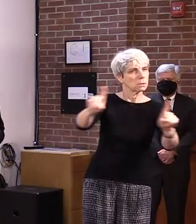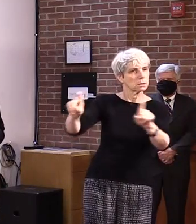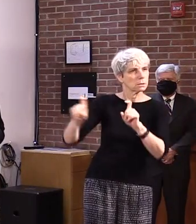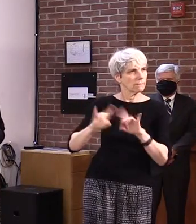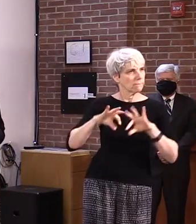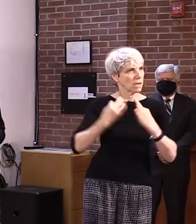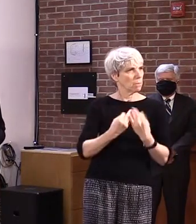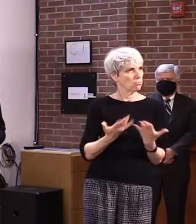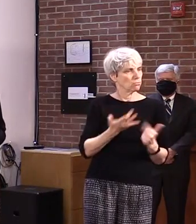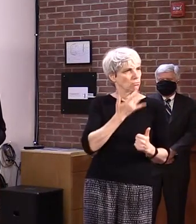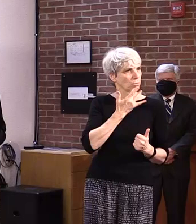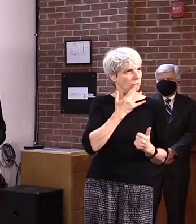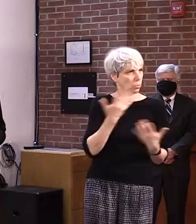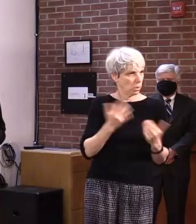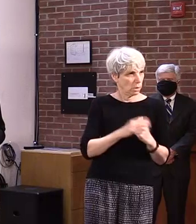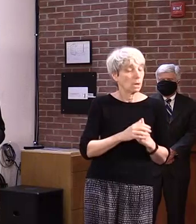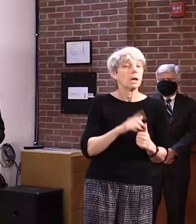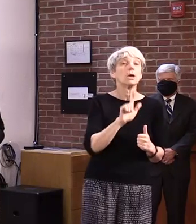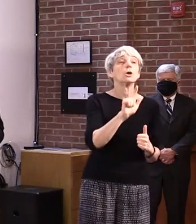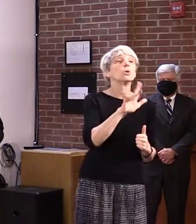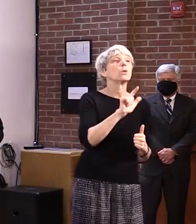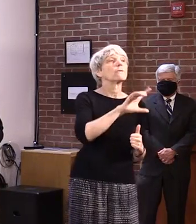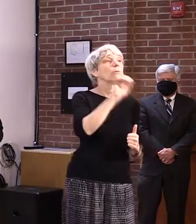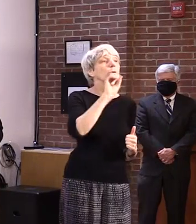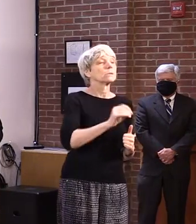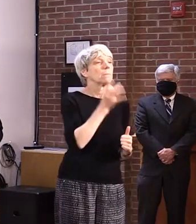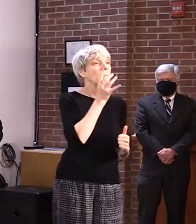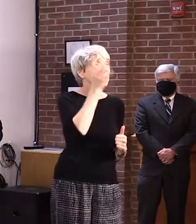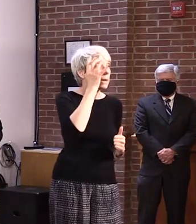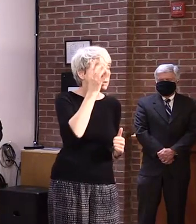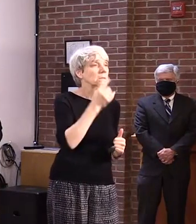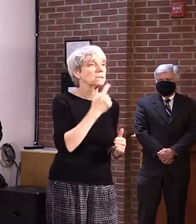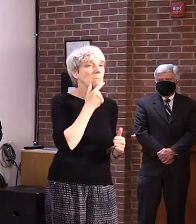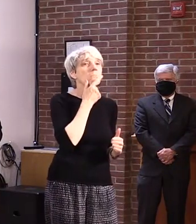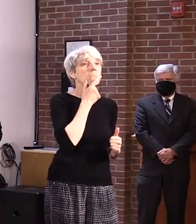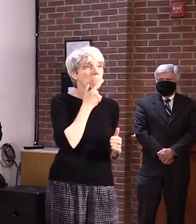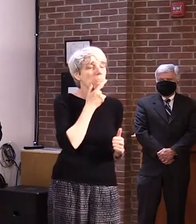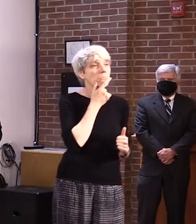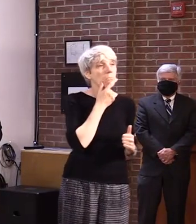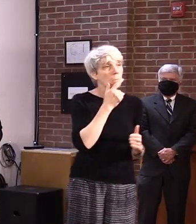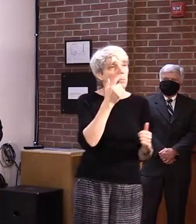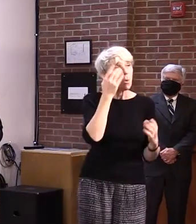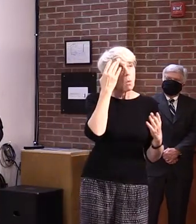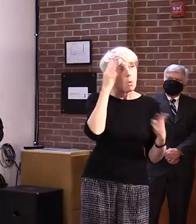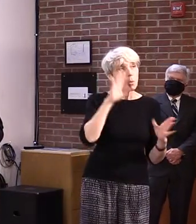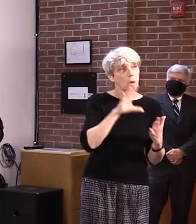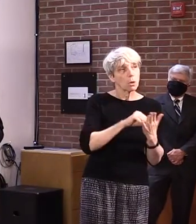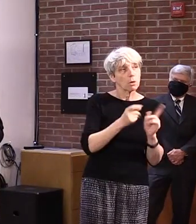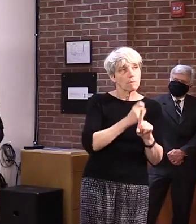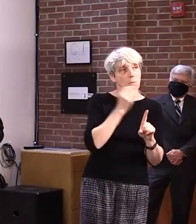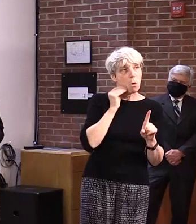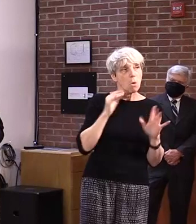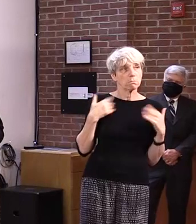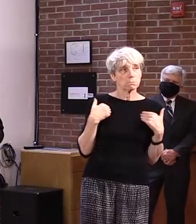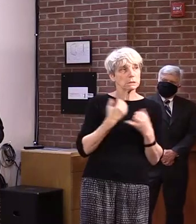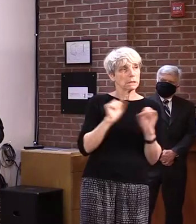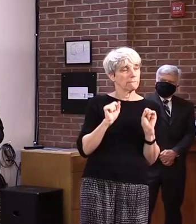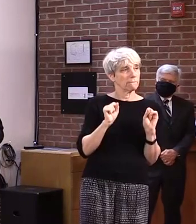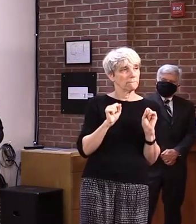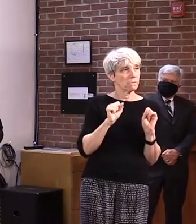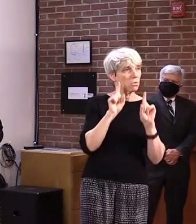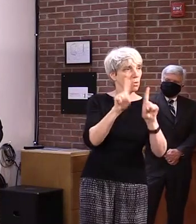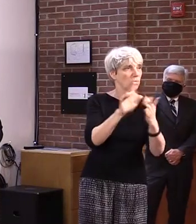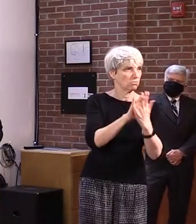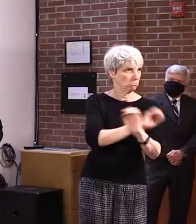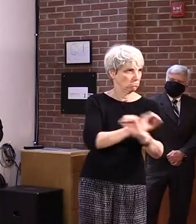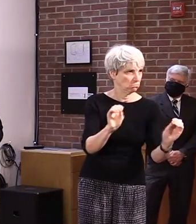In that survey, 25% of Rutland City parents expressed an interest in a completely remote learning option. Notably,